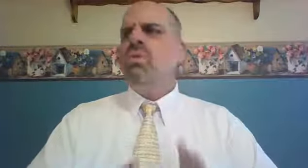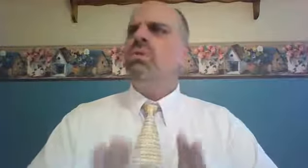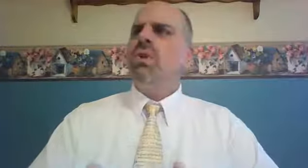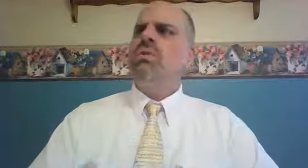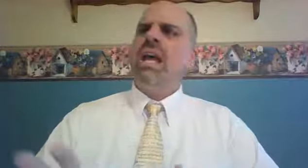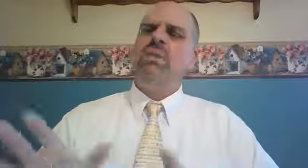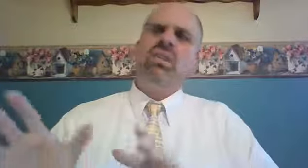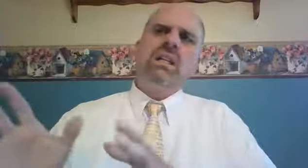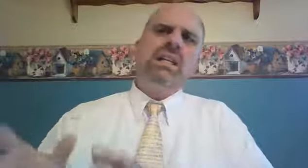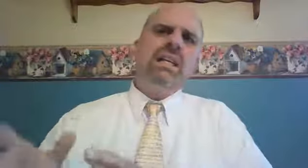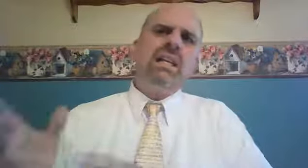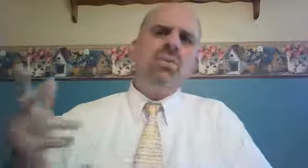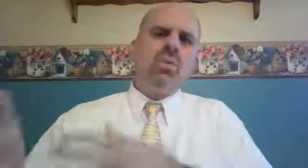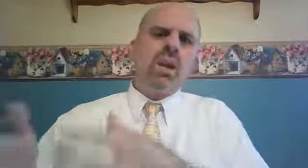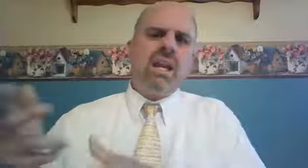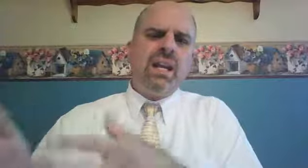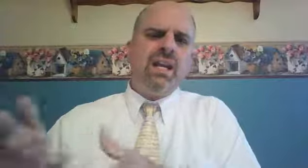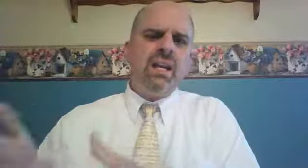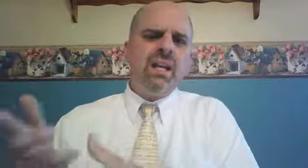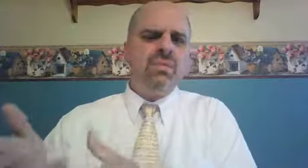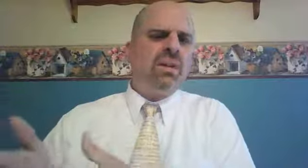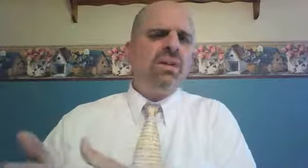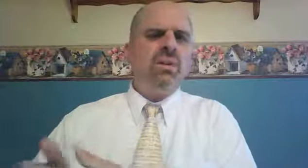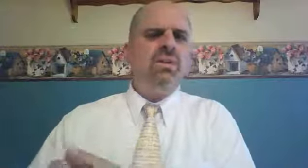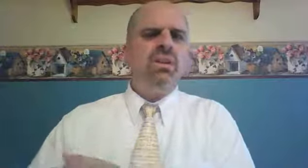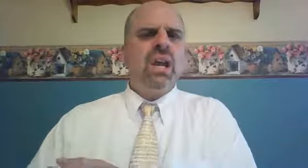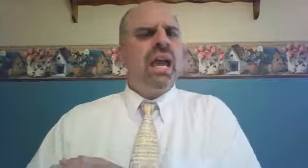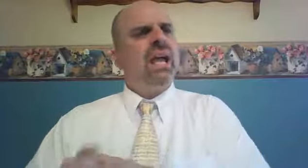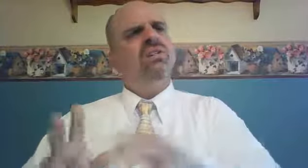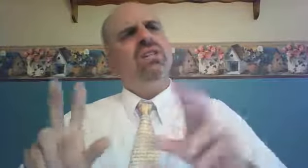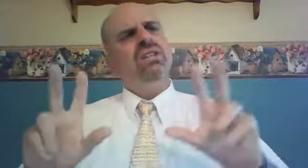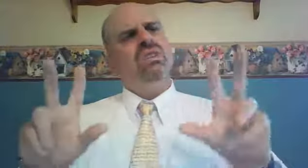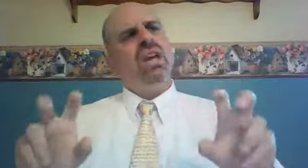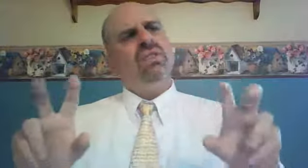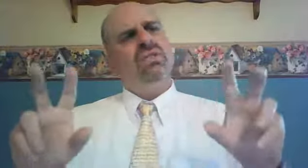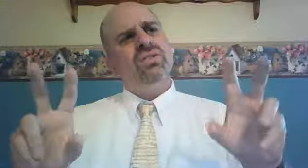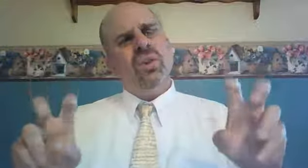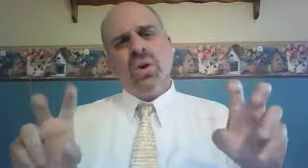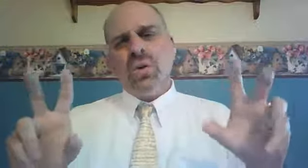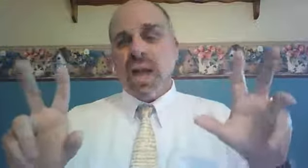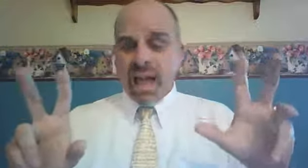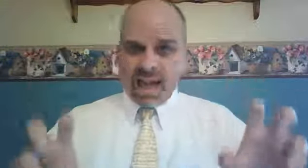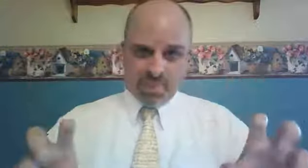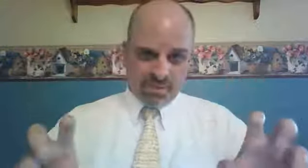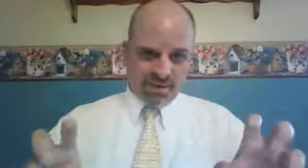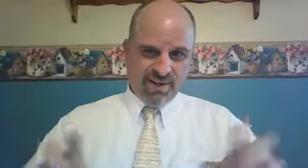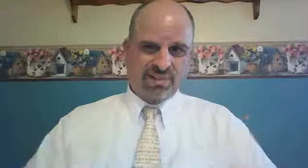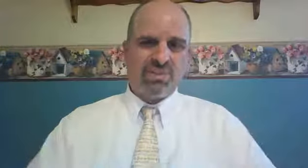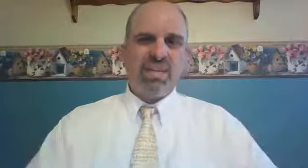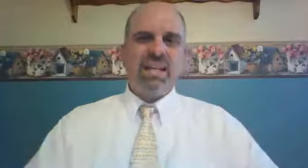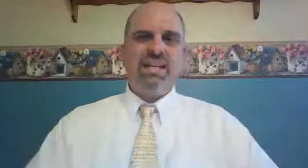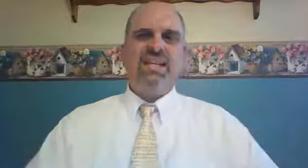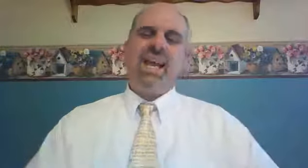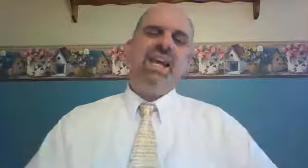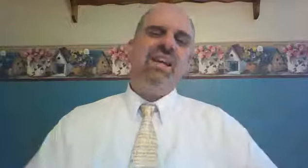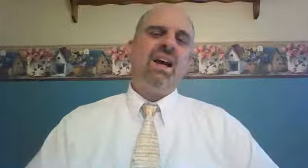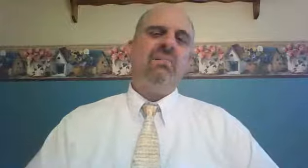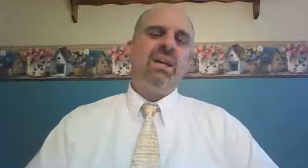Ruth goes out to glean grain in the fields. And she just so happens to end up